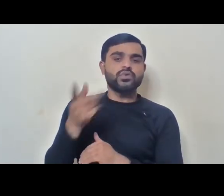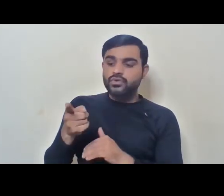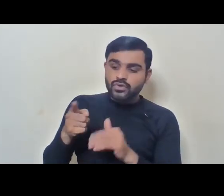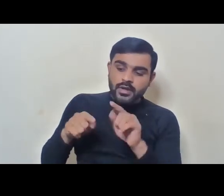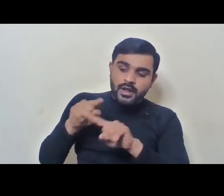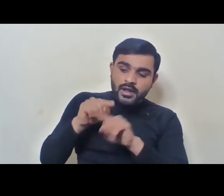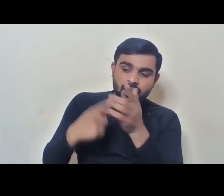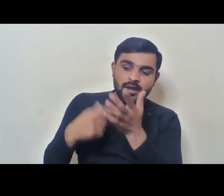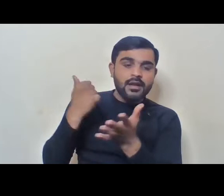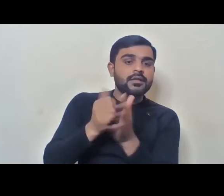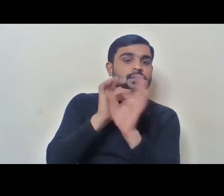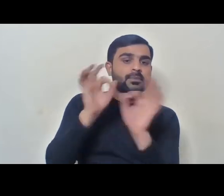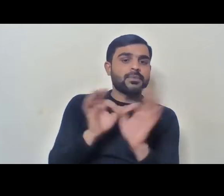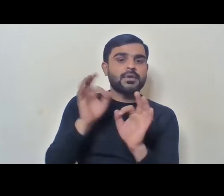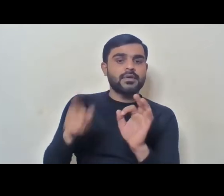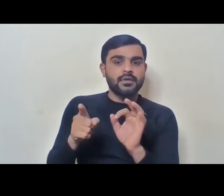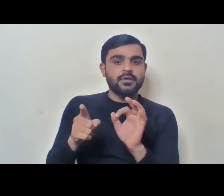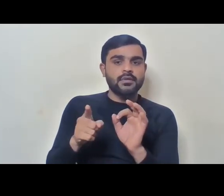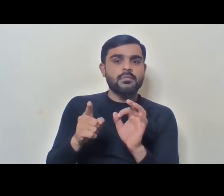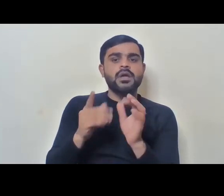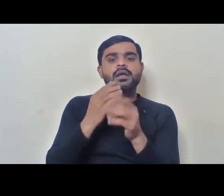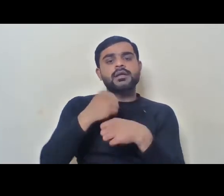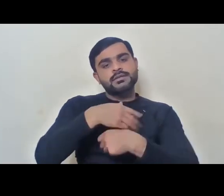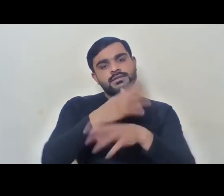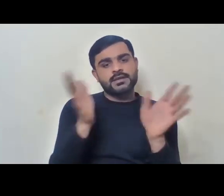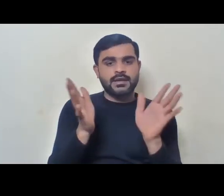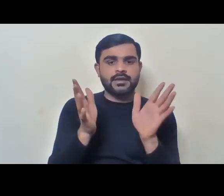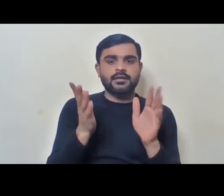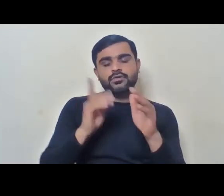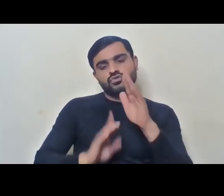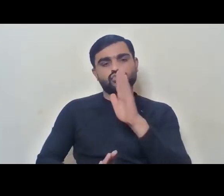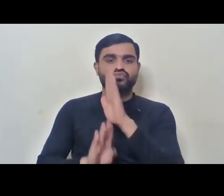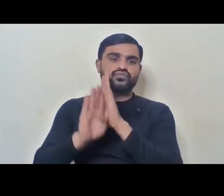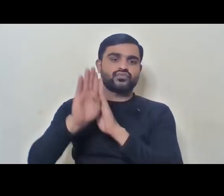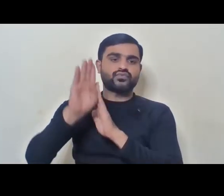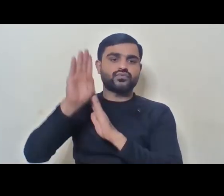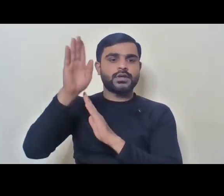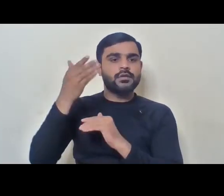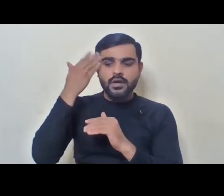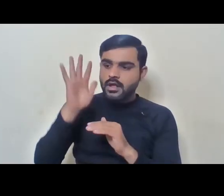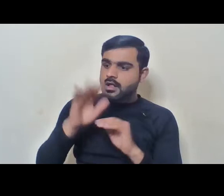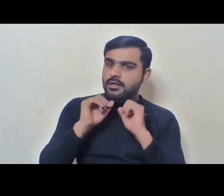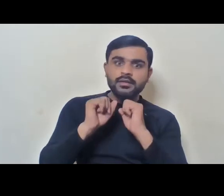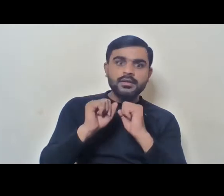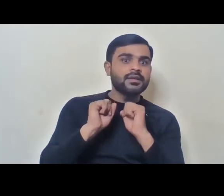reservations and only if in the general category you can go to the top. But we know how difficult that is.